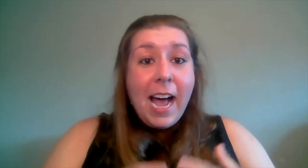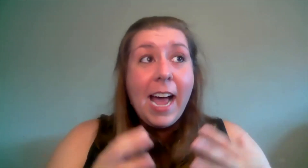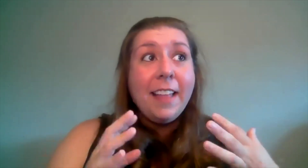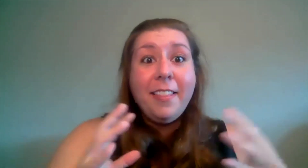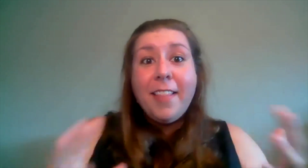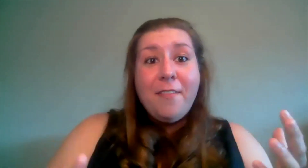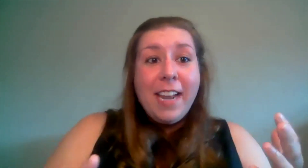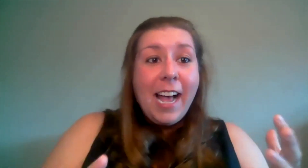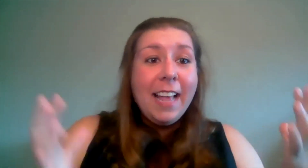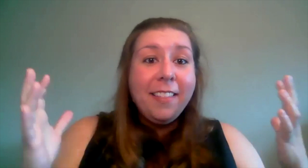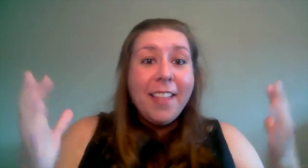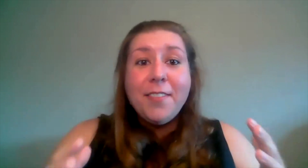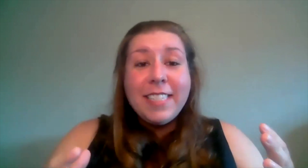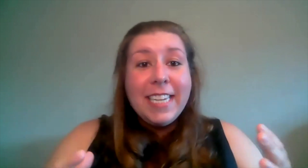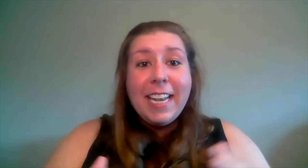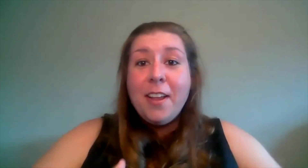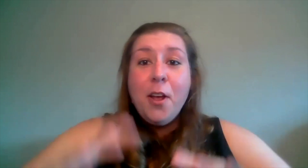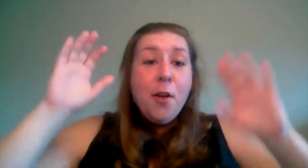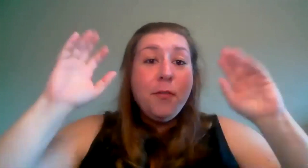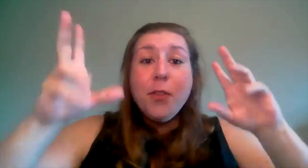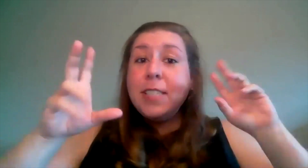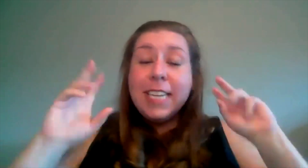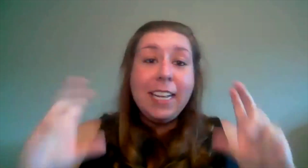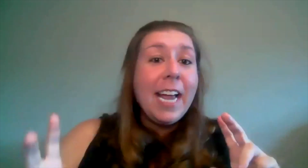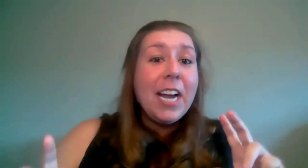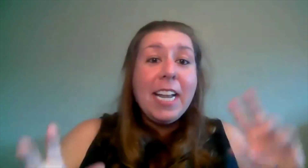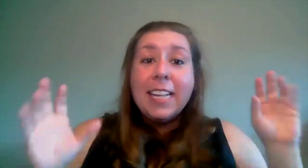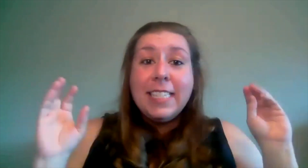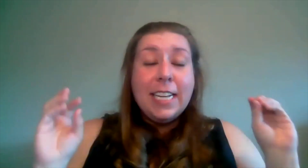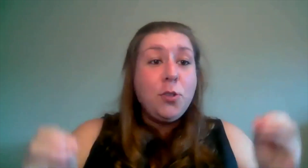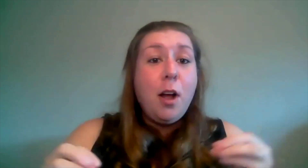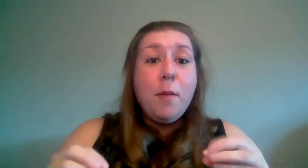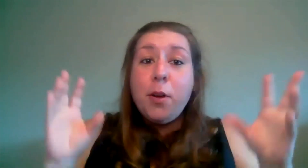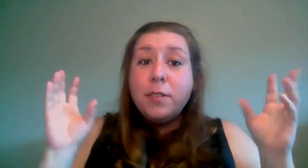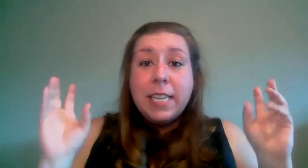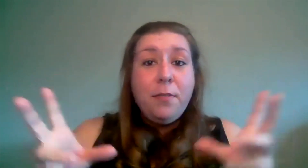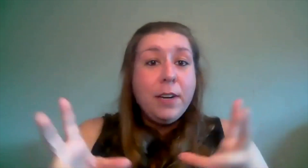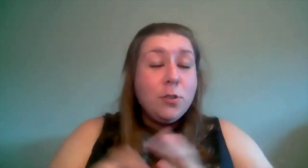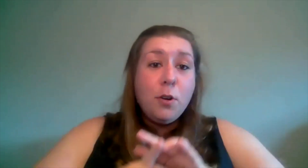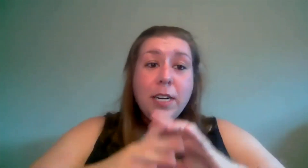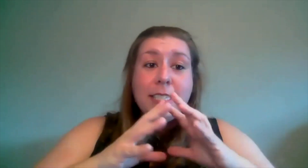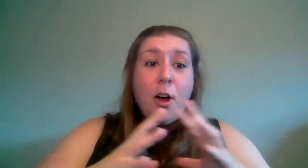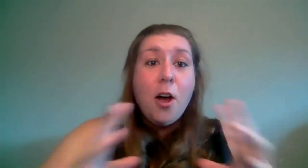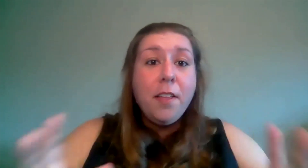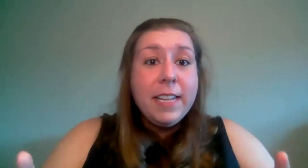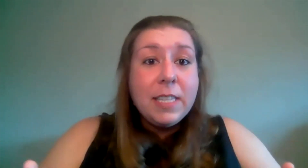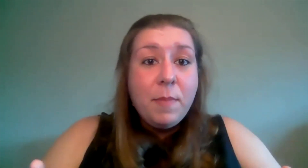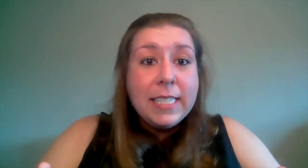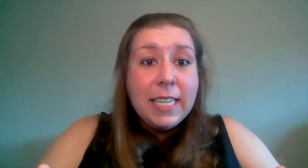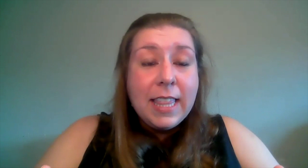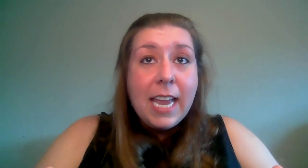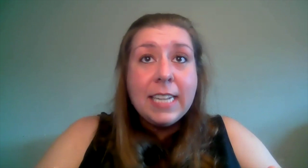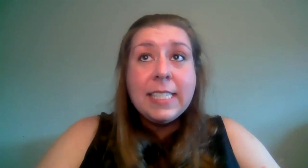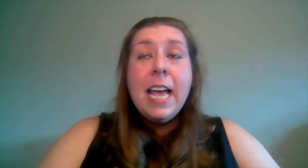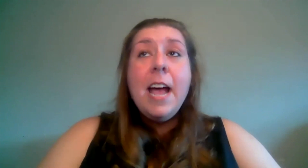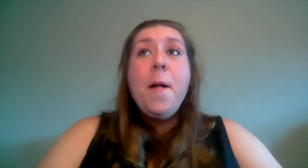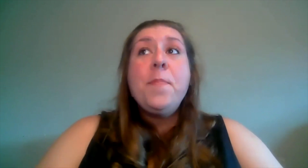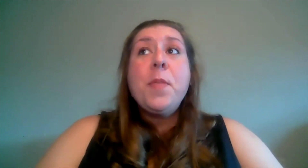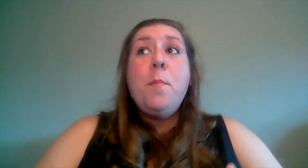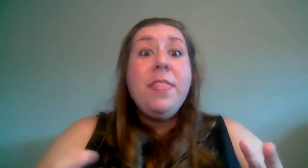i love it i love seeing flutes and clarinets and trombones and french horns and all of these amazing things but